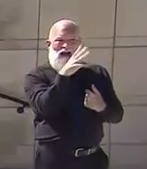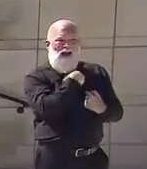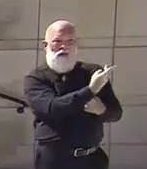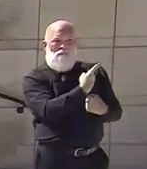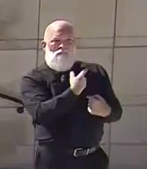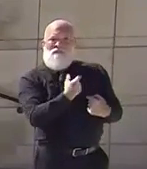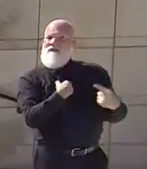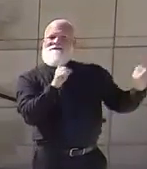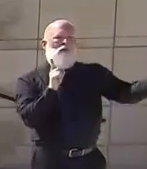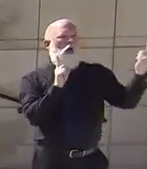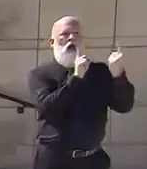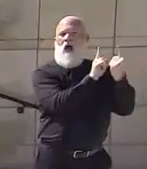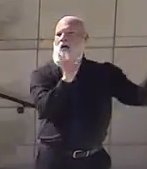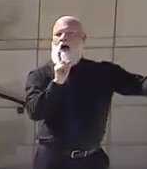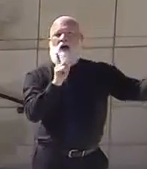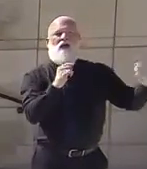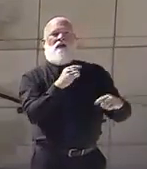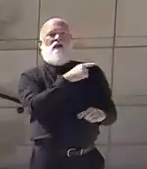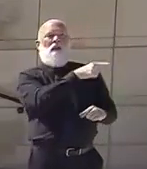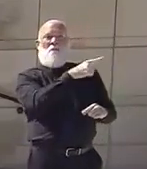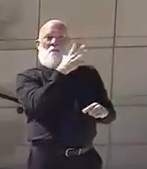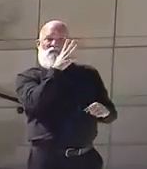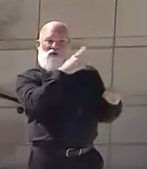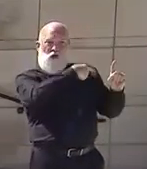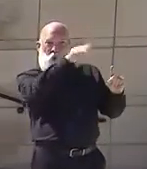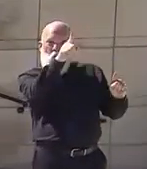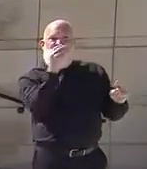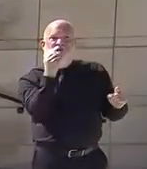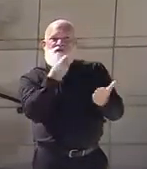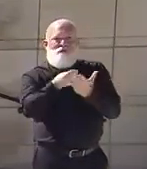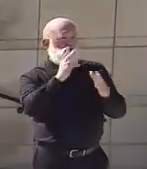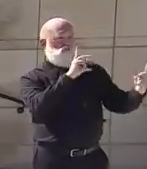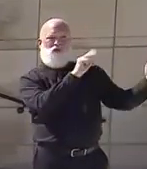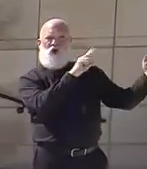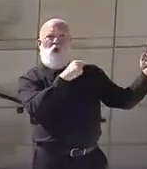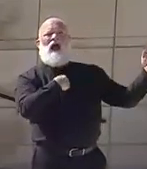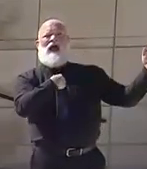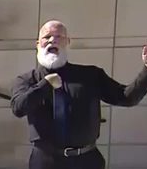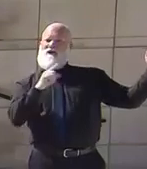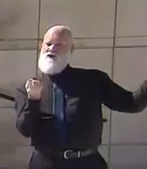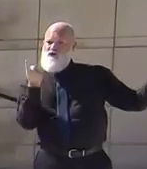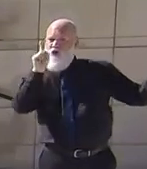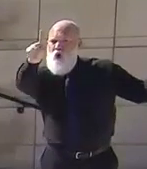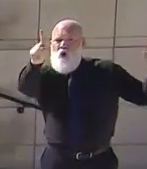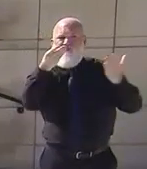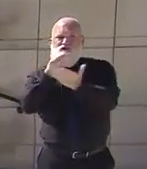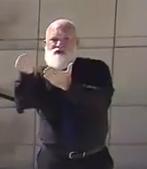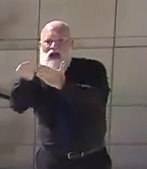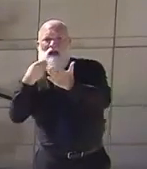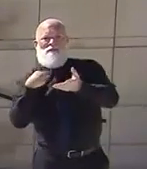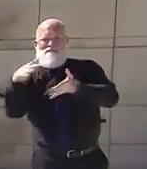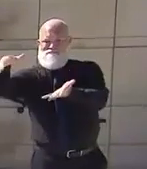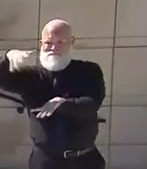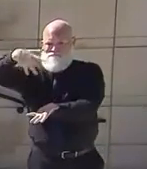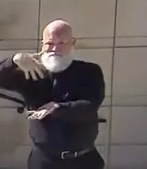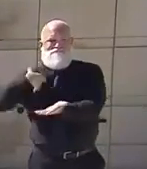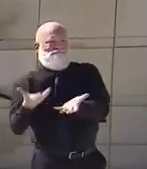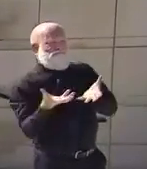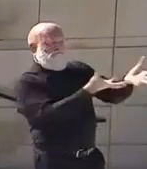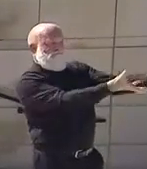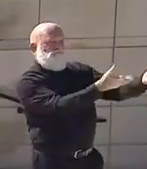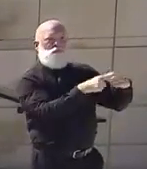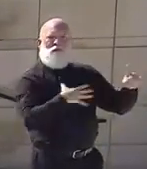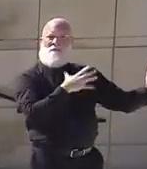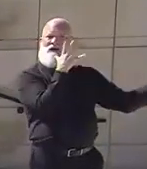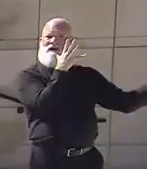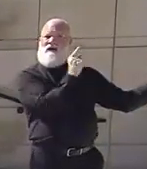urge Georgians, all Georgians, to do the same for your loved ones and your neighbors if you are able. Do what you